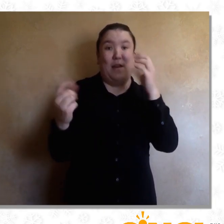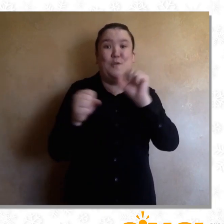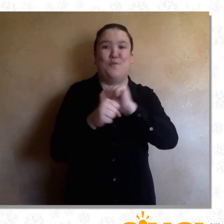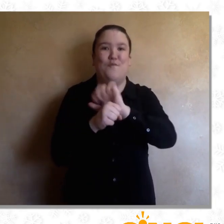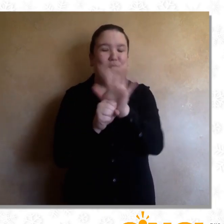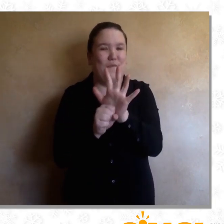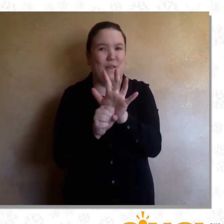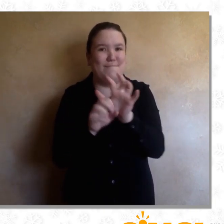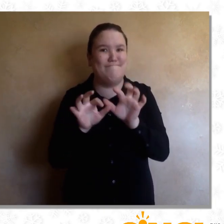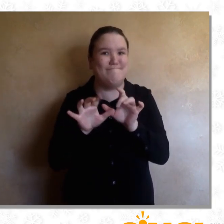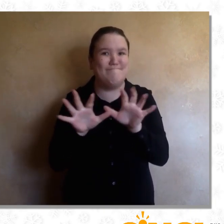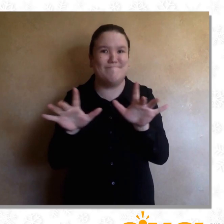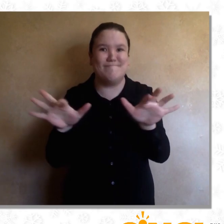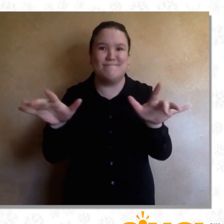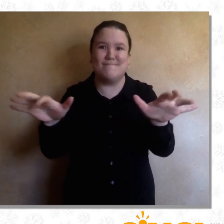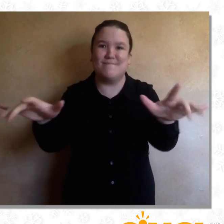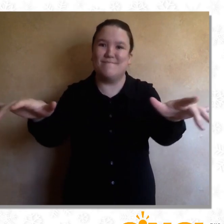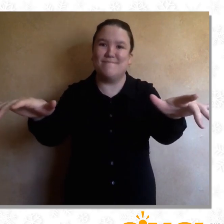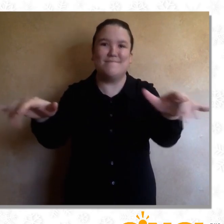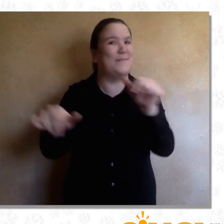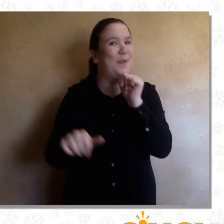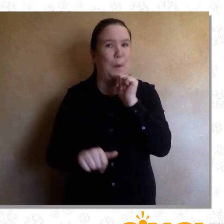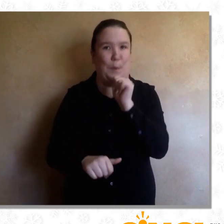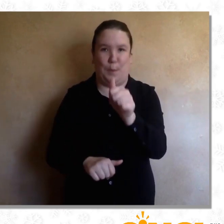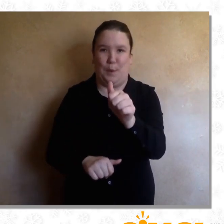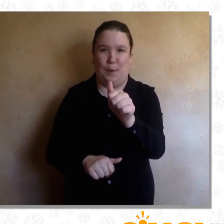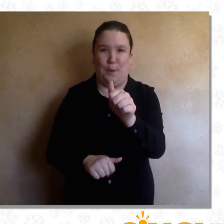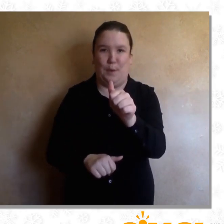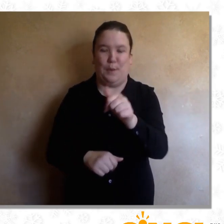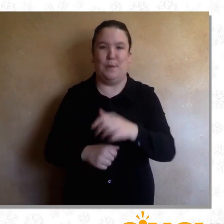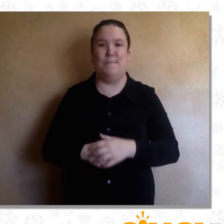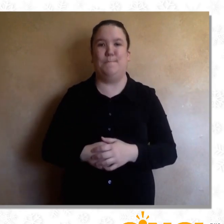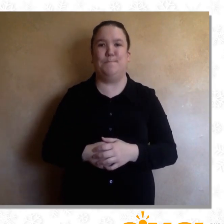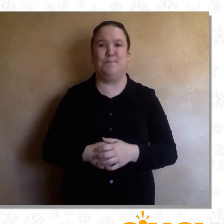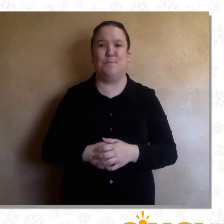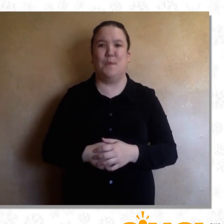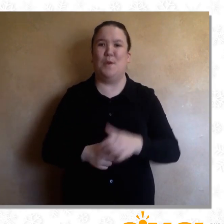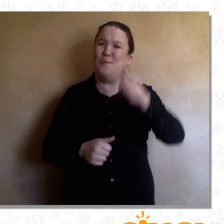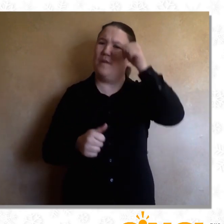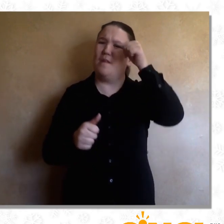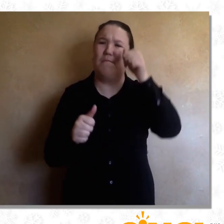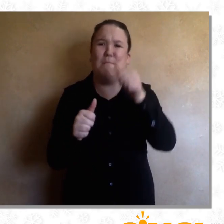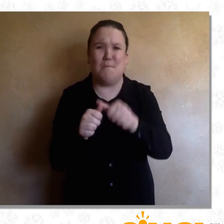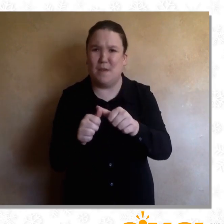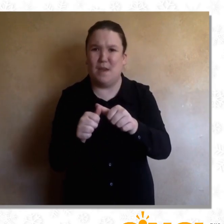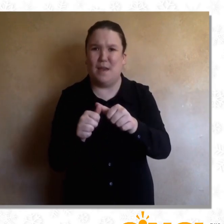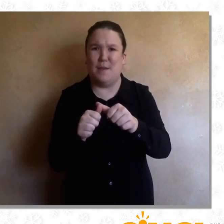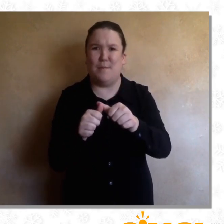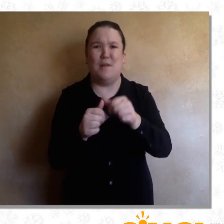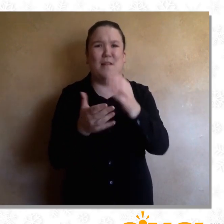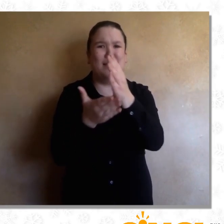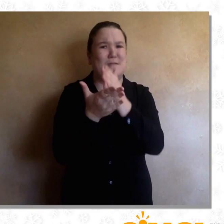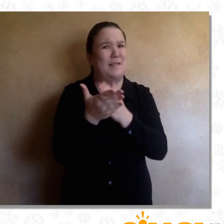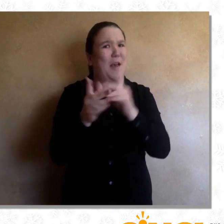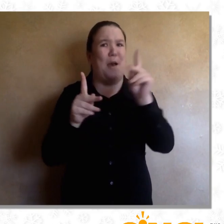It keeps disease at bay. Remember some